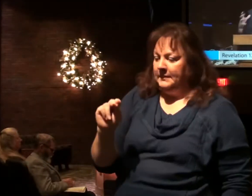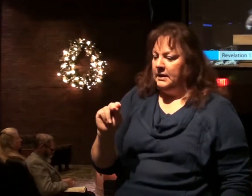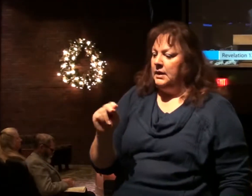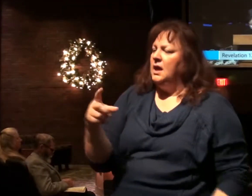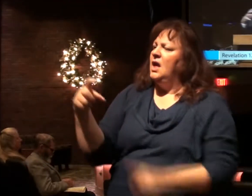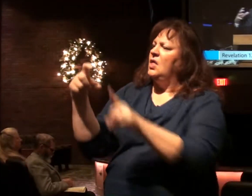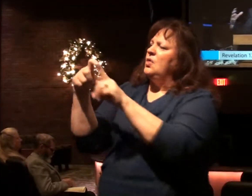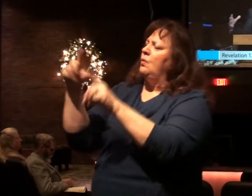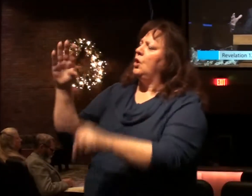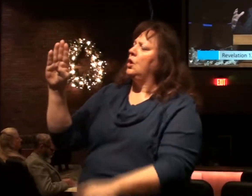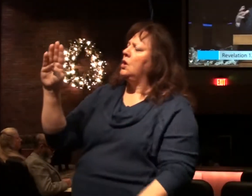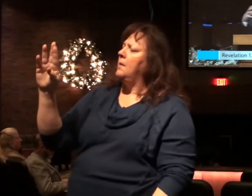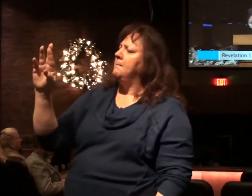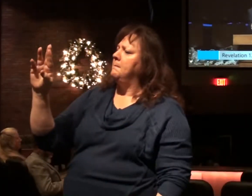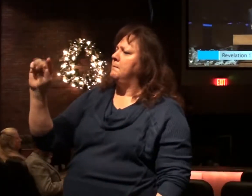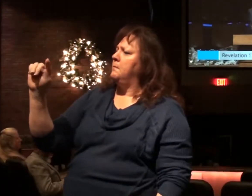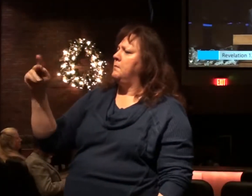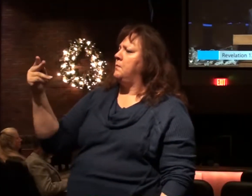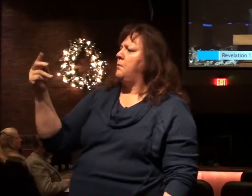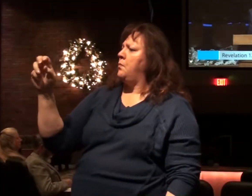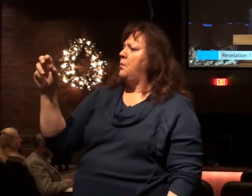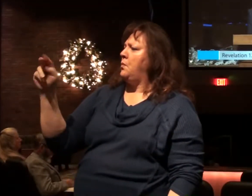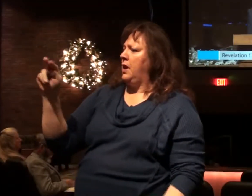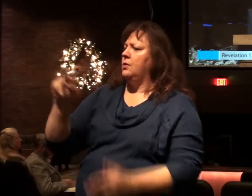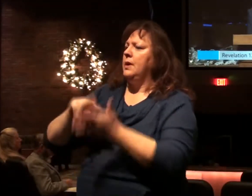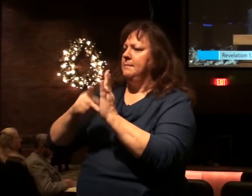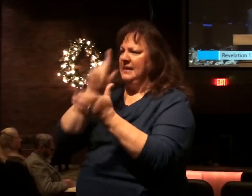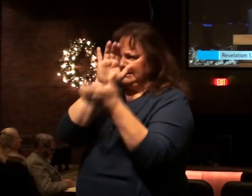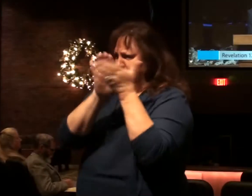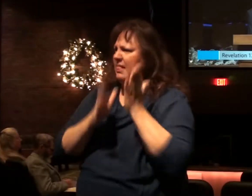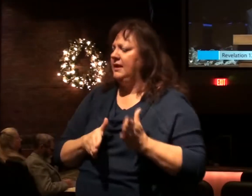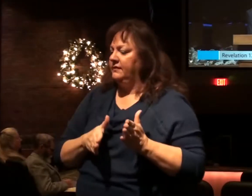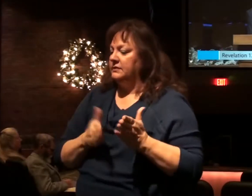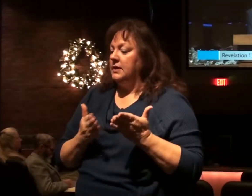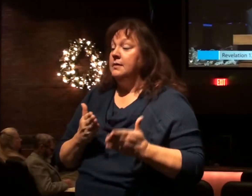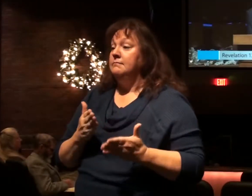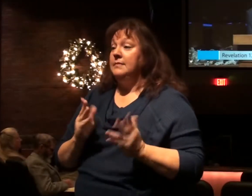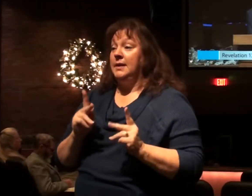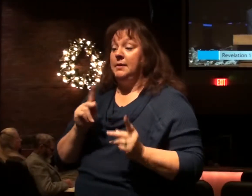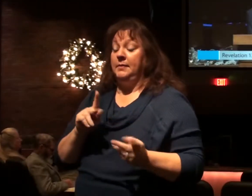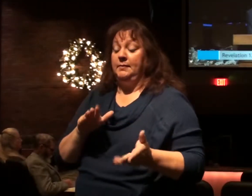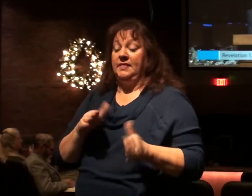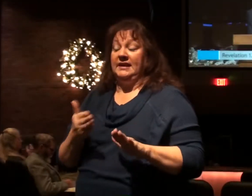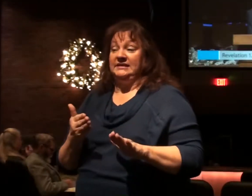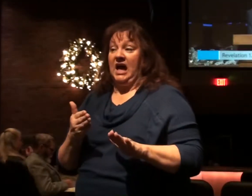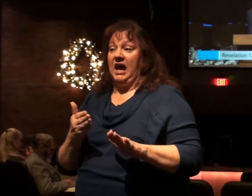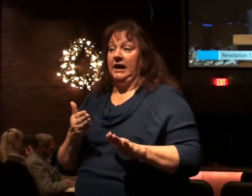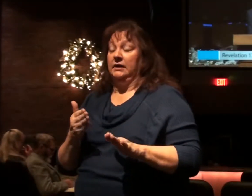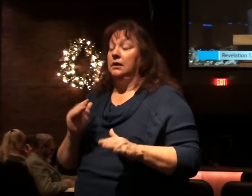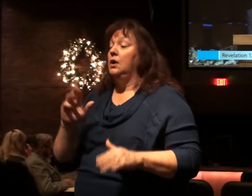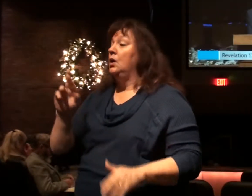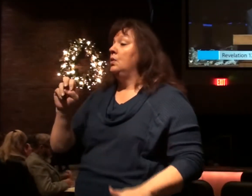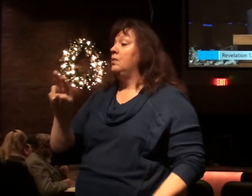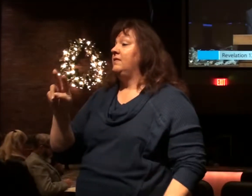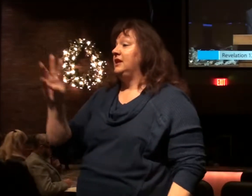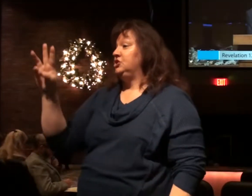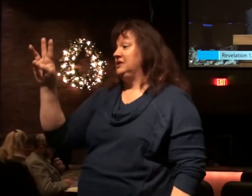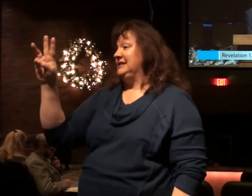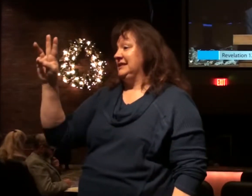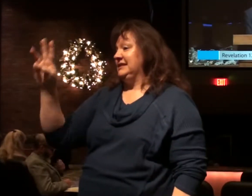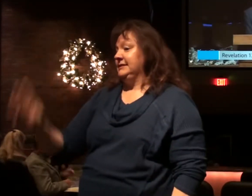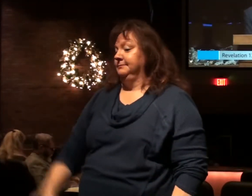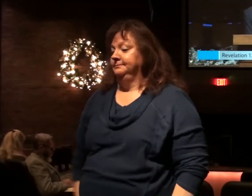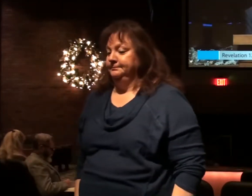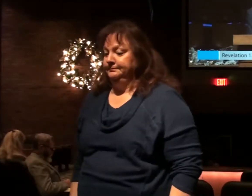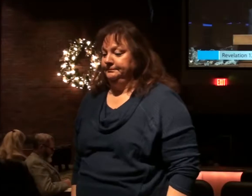usually a word used to refer to other believers. It may be the martyrs. Come back to chapter six of